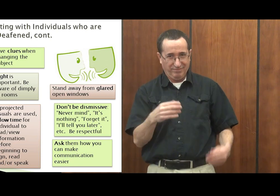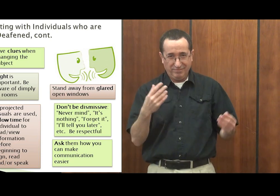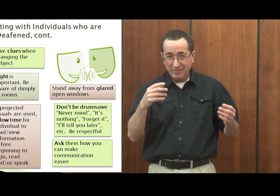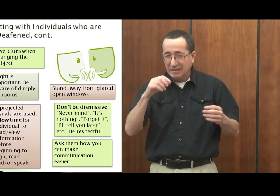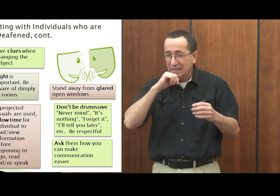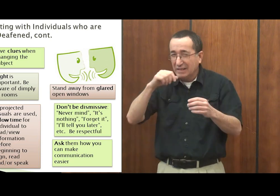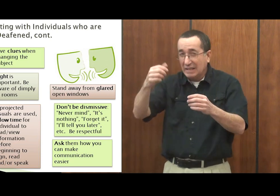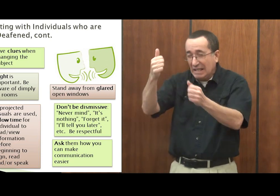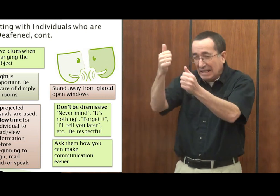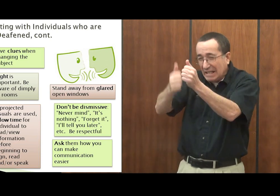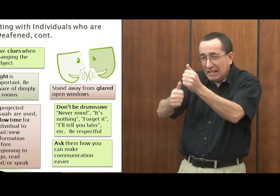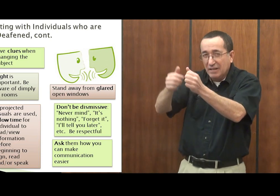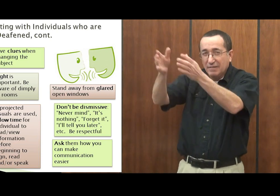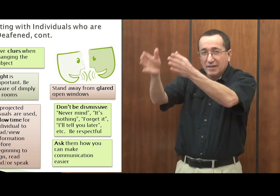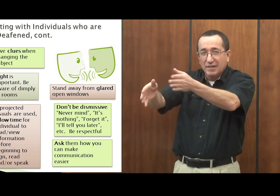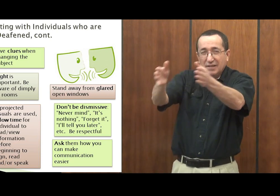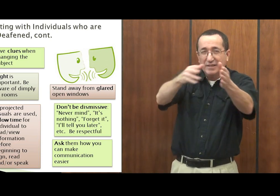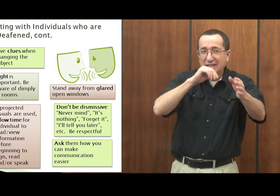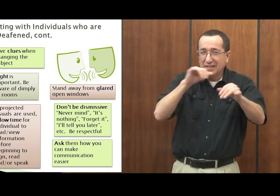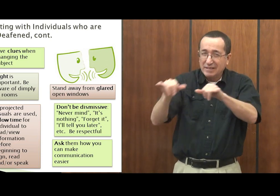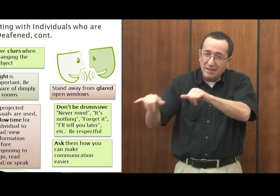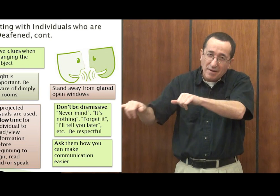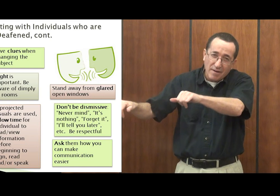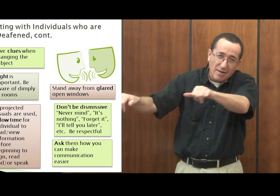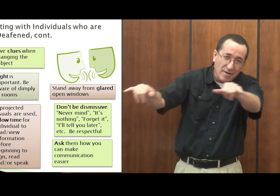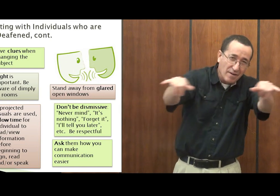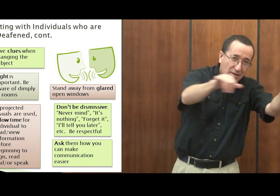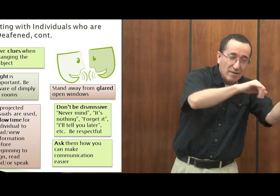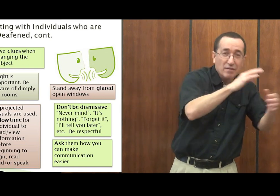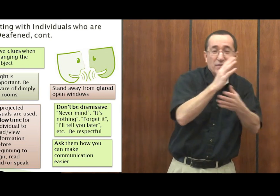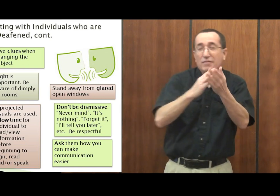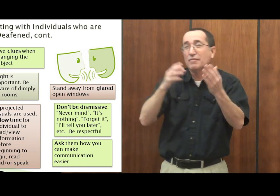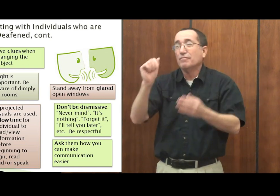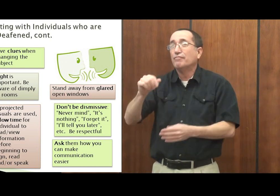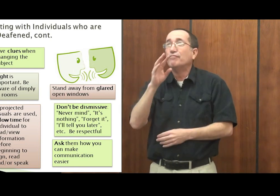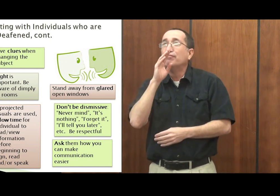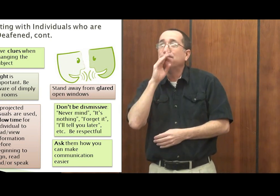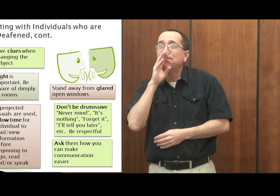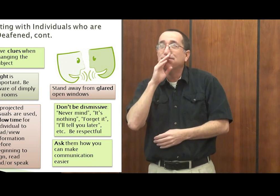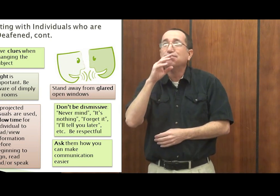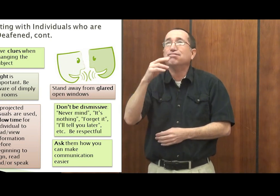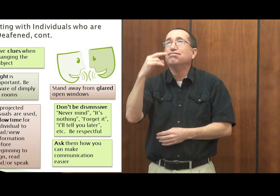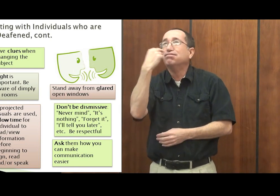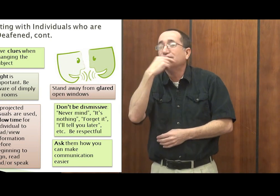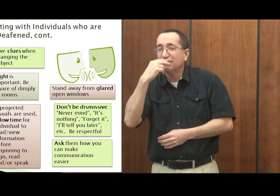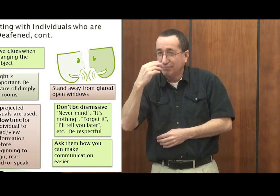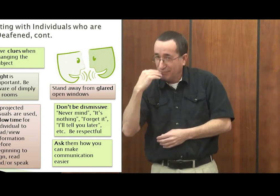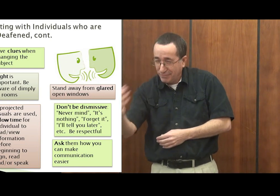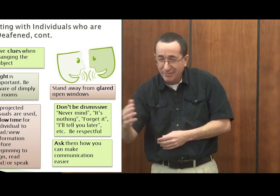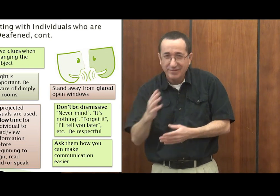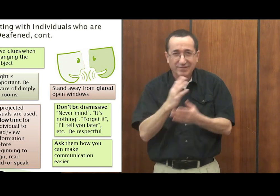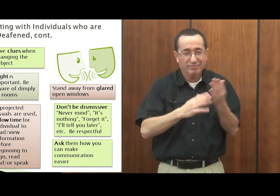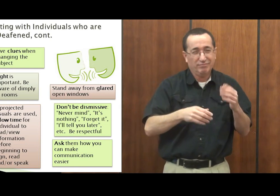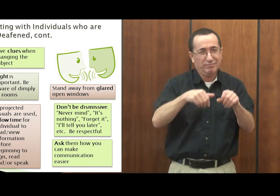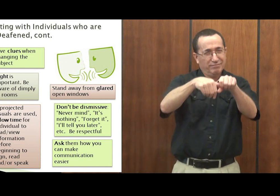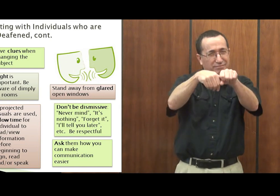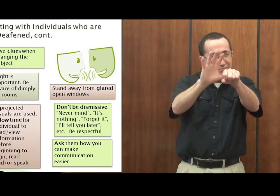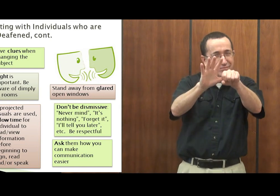understand you. Every individual is different. No one's the same. Some people can read lips very well. Other people,